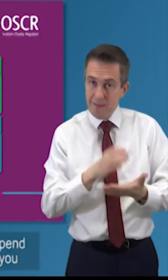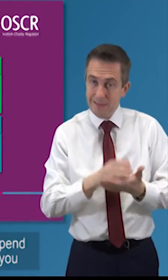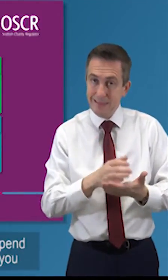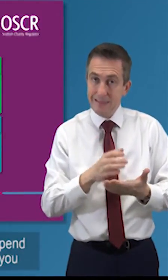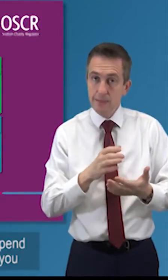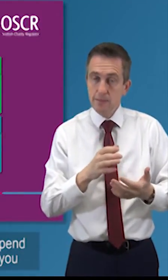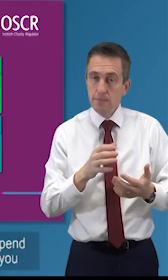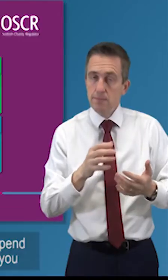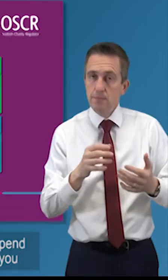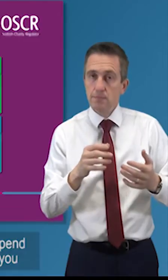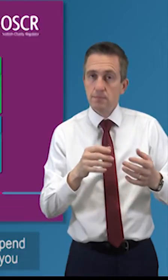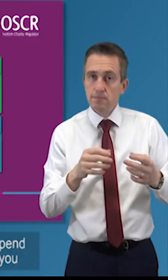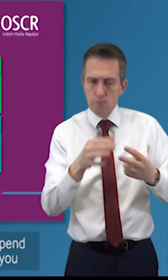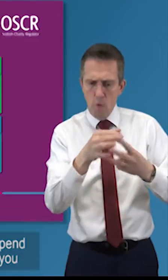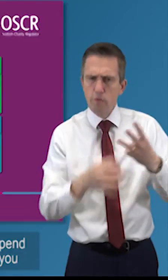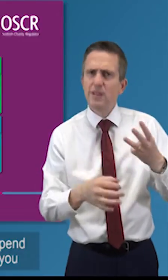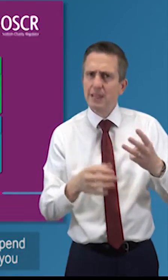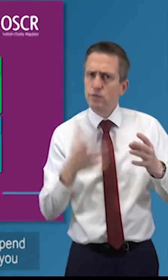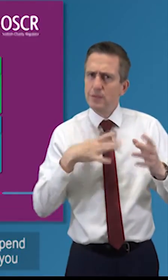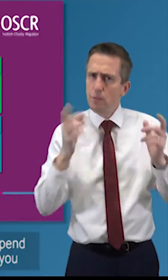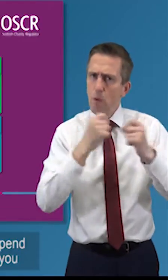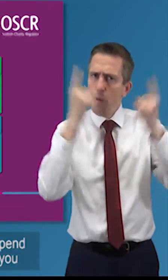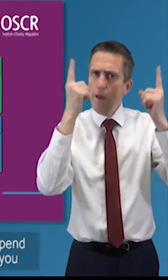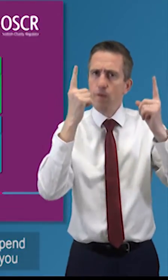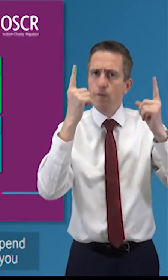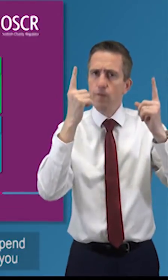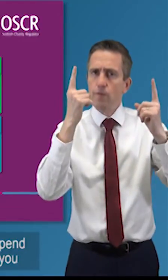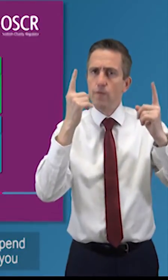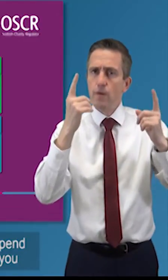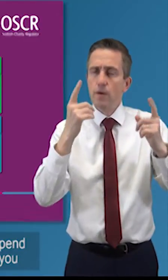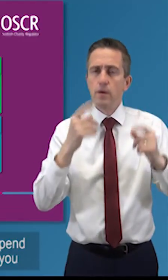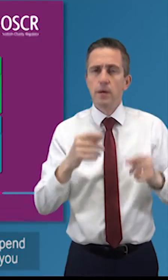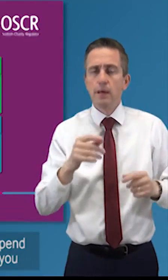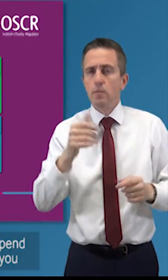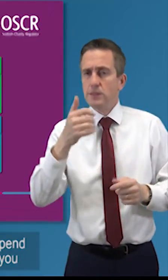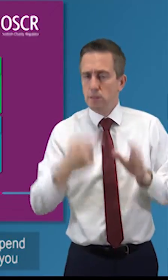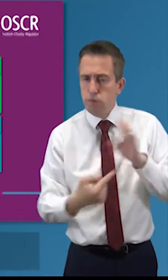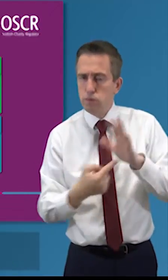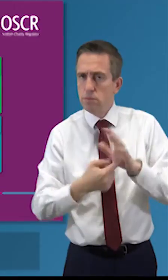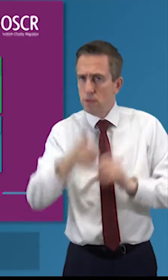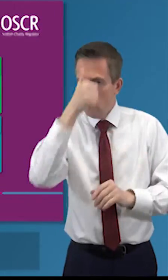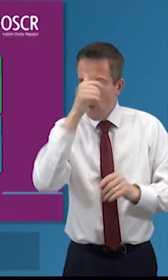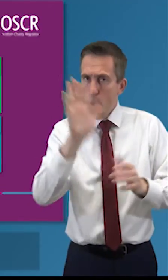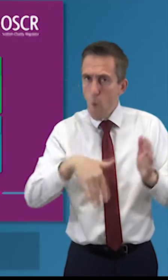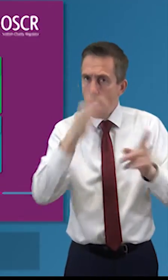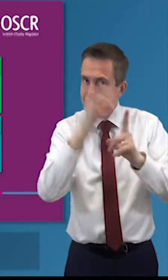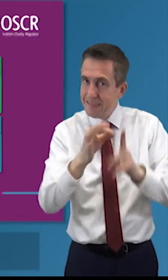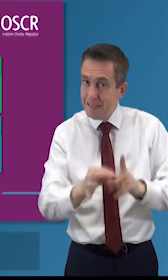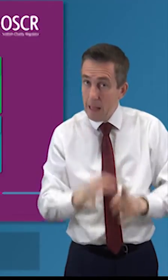to know your other statutory duties those will depend on the charity it will depend on what you do but you need to know those